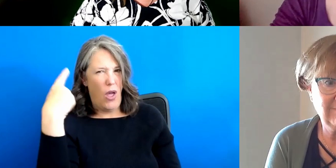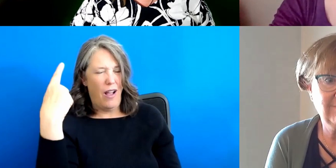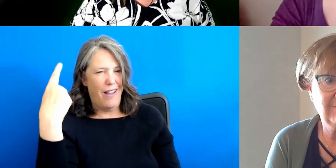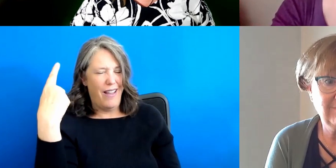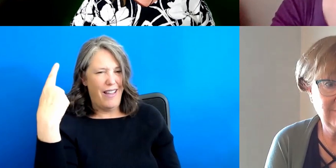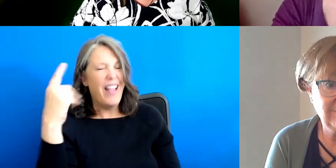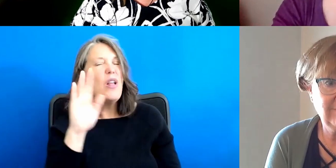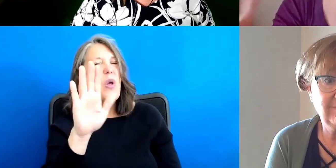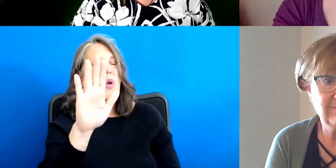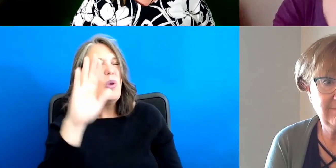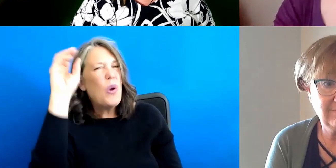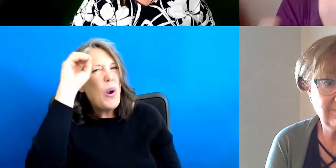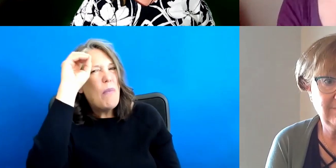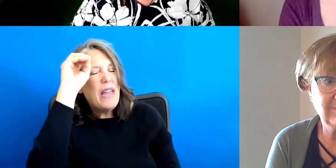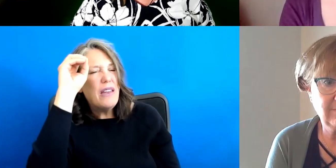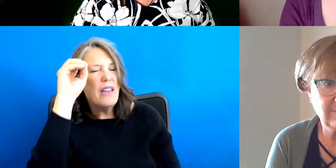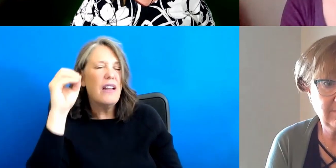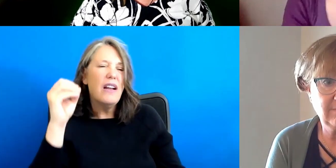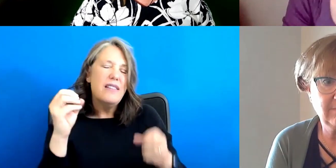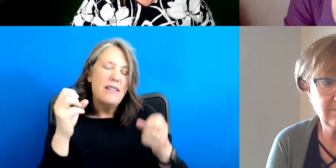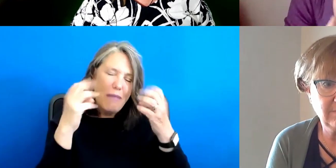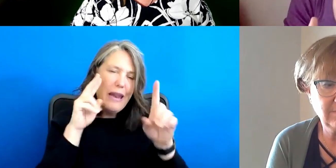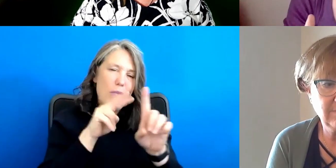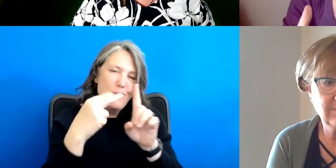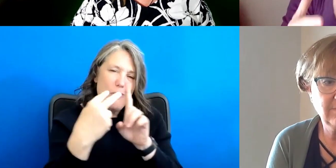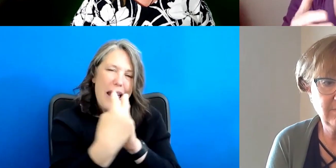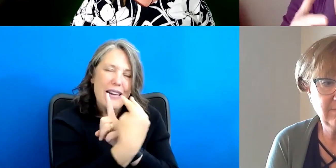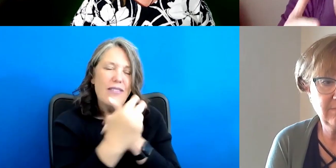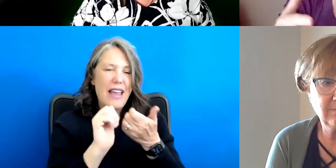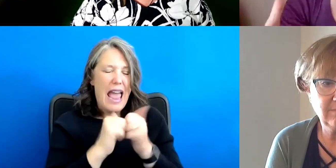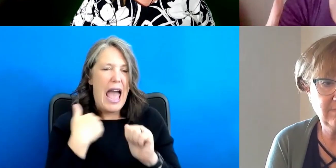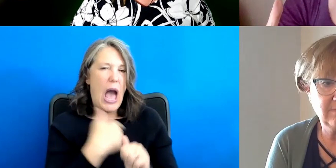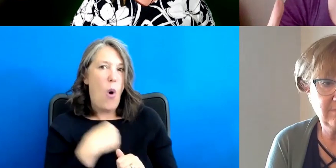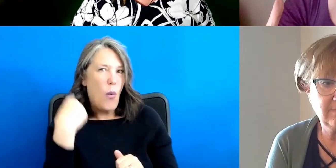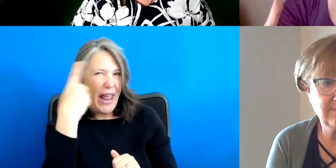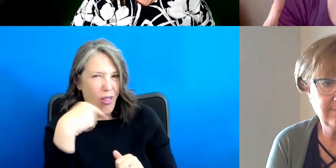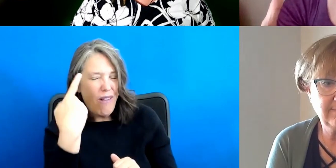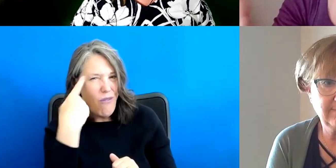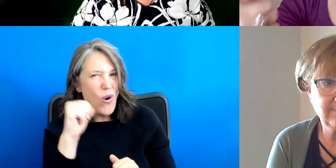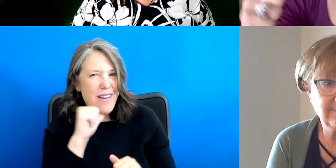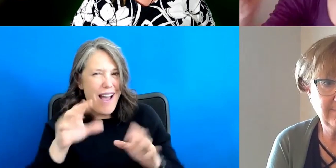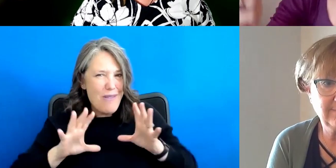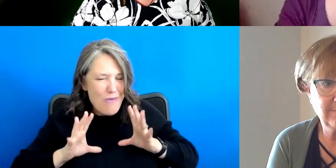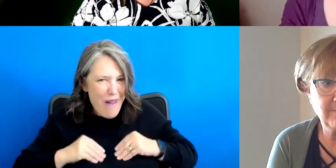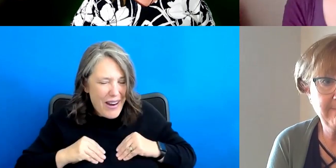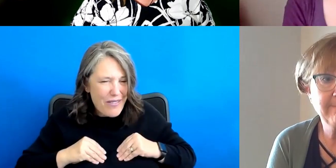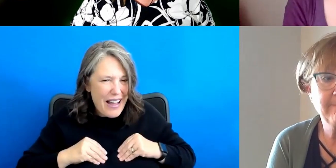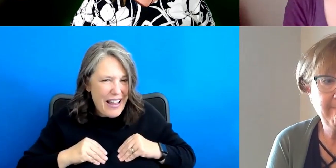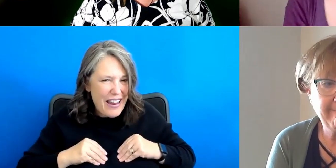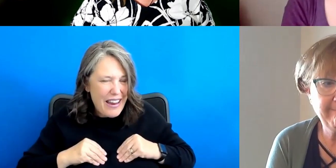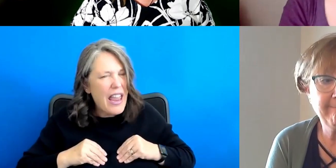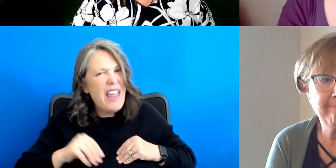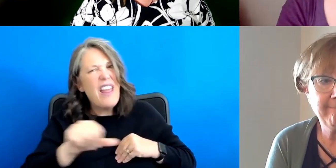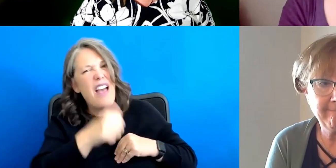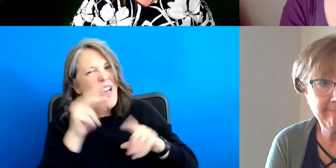your opinion on that? Because there can be a lot of different perspectives of how we look for not ratifying it and maybe any other perspective